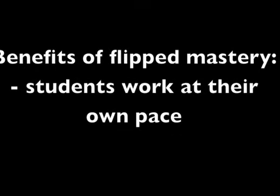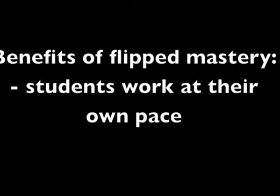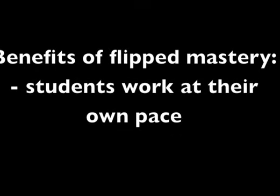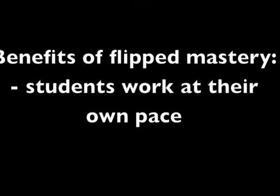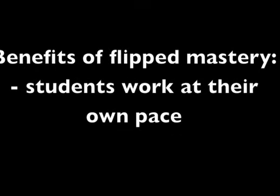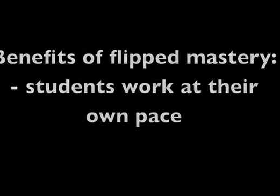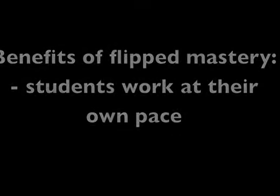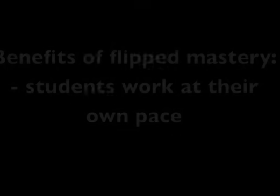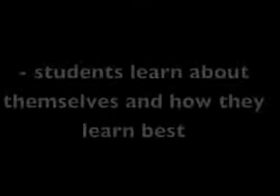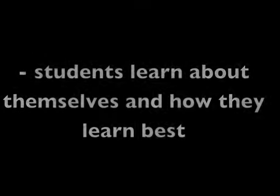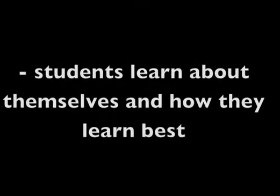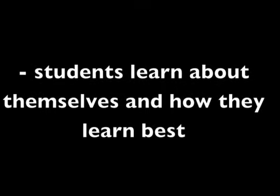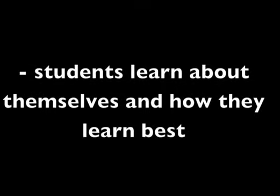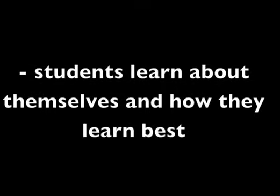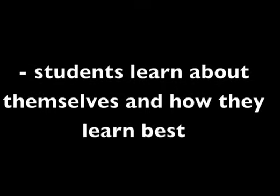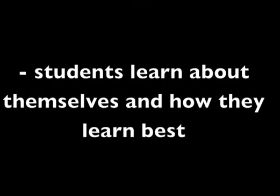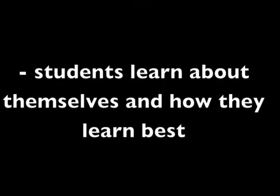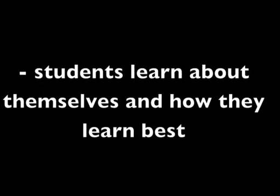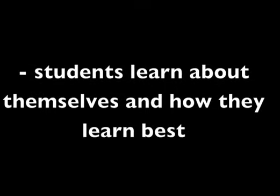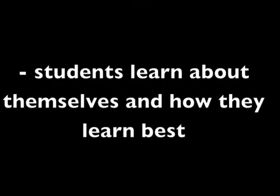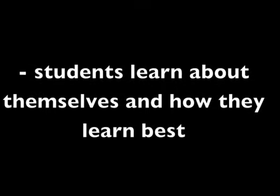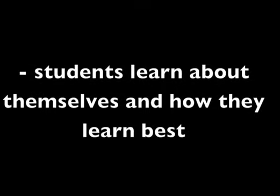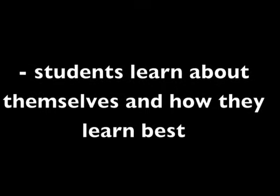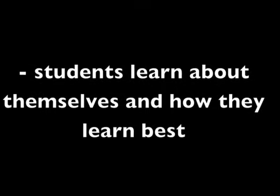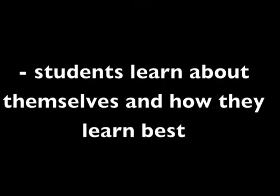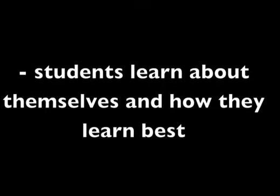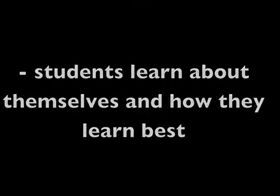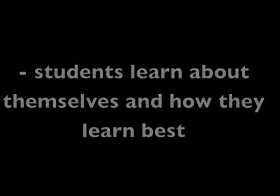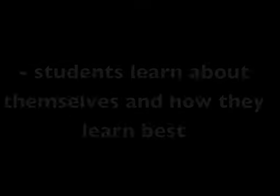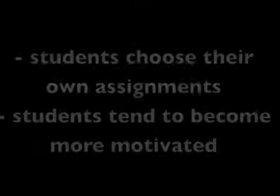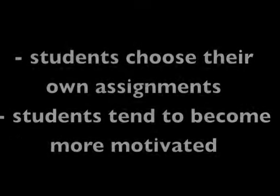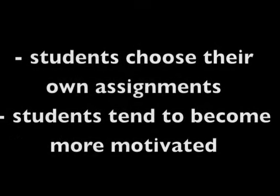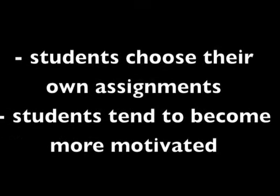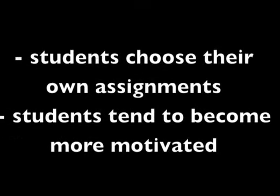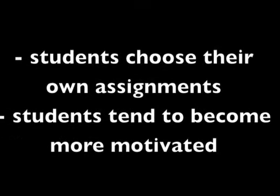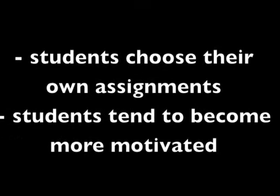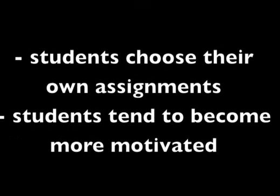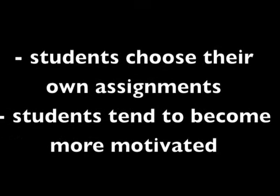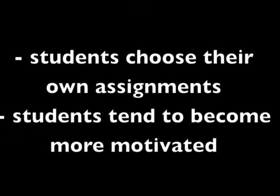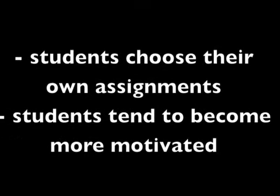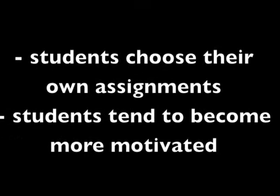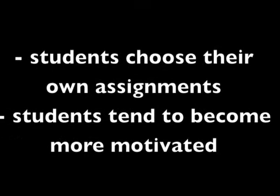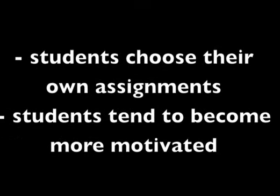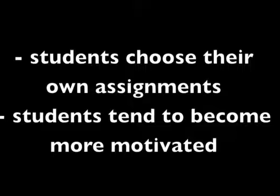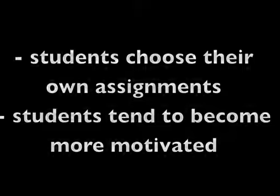And each student improving their they the And student way. And each student is working